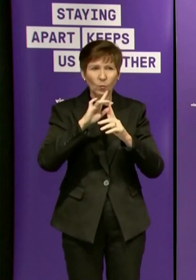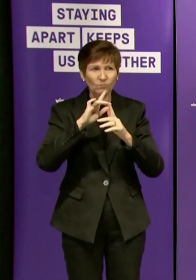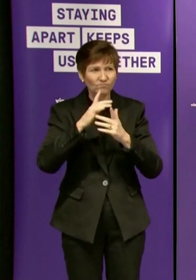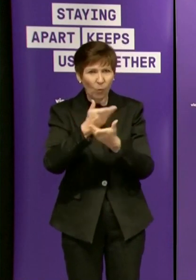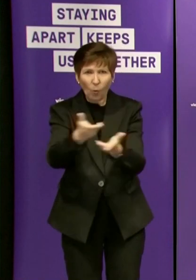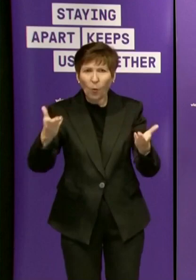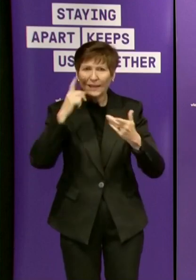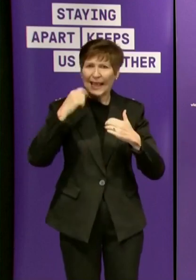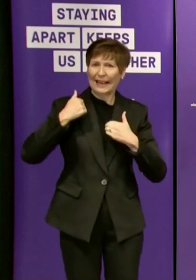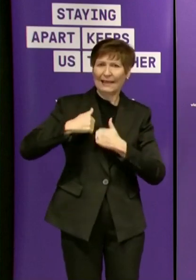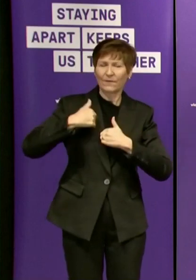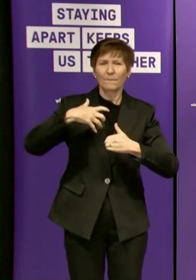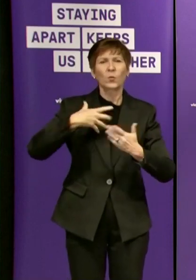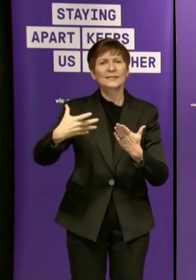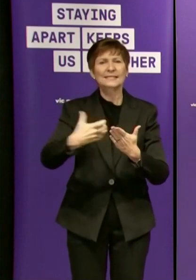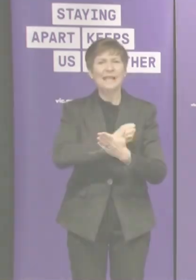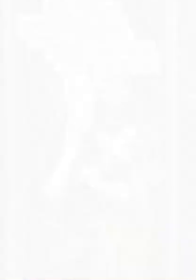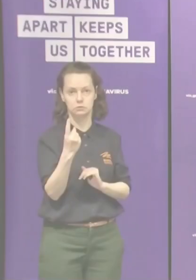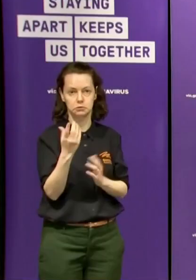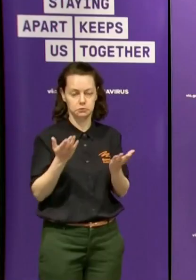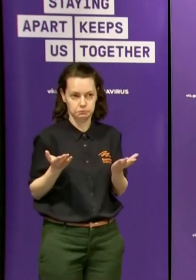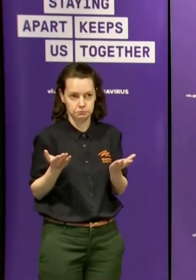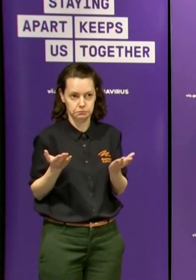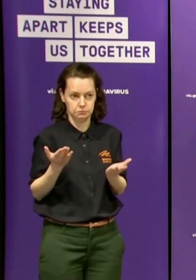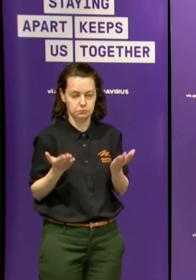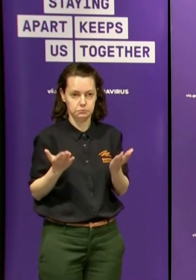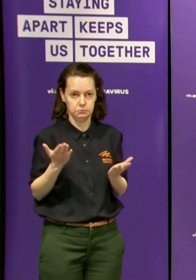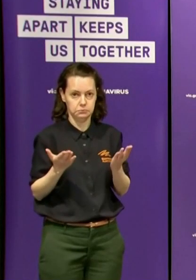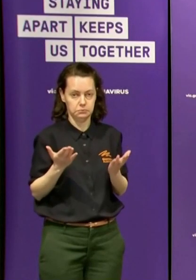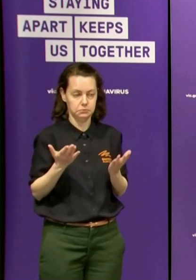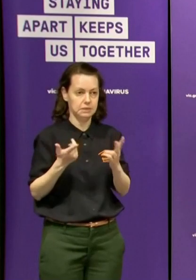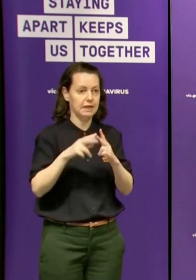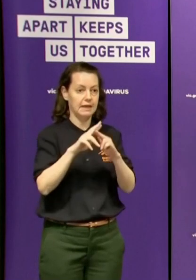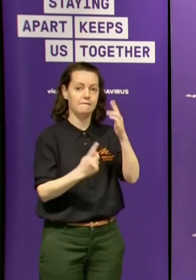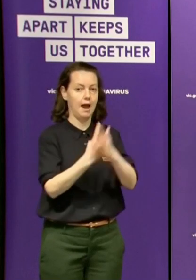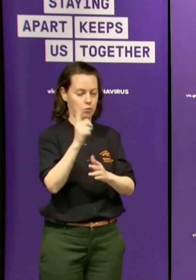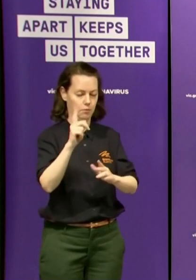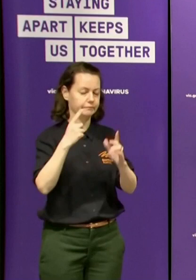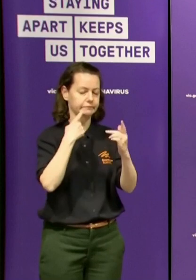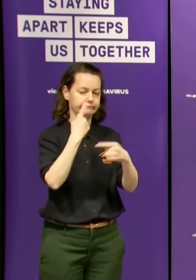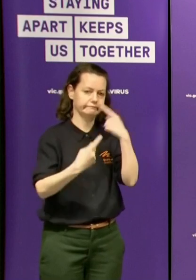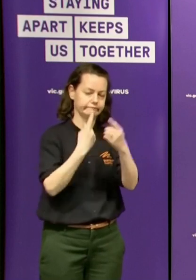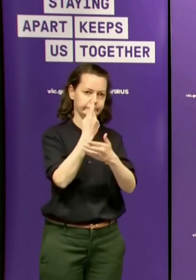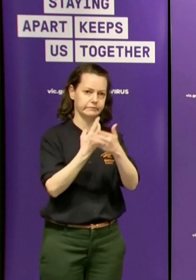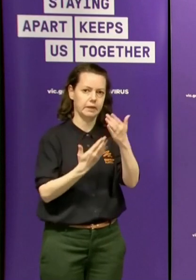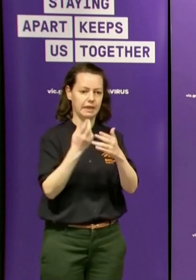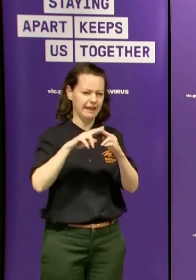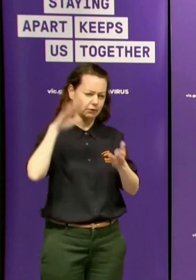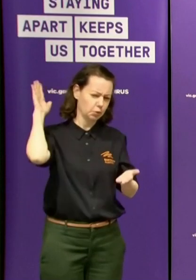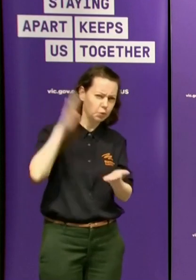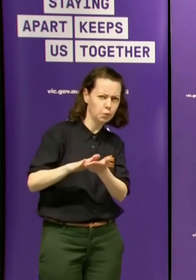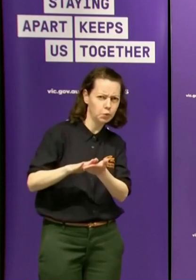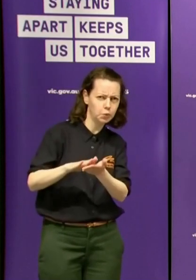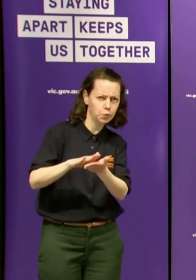in and out of lockdowns right throughout 2021. If circumstances change, if we find ourselves ahead of schedule, not for one day,